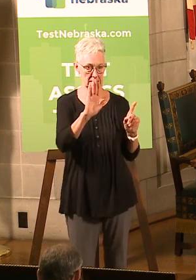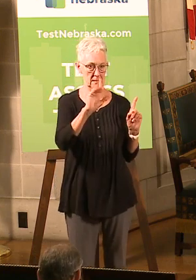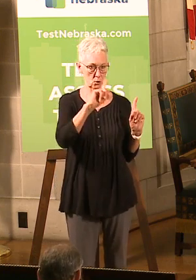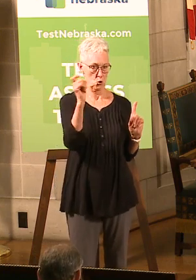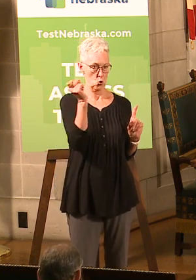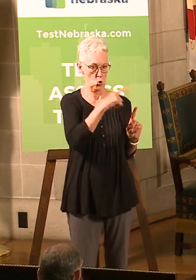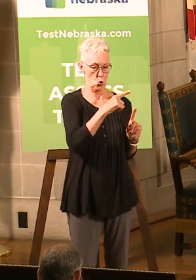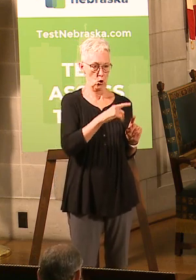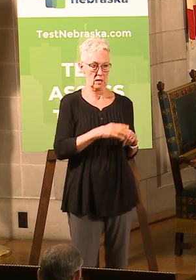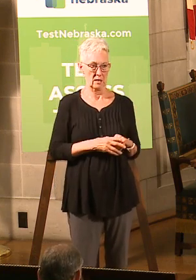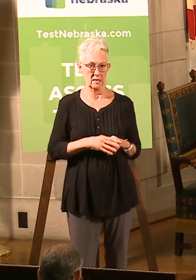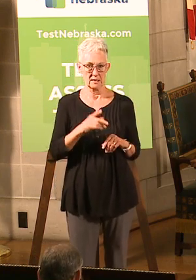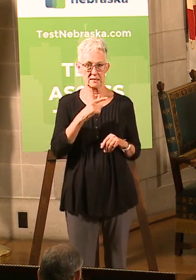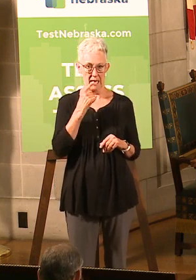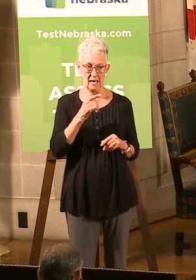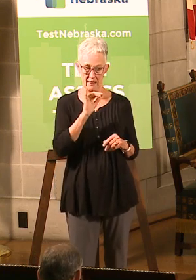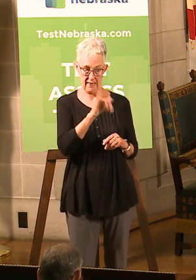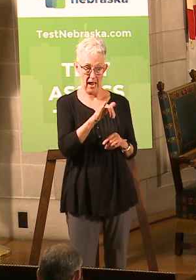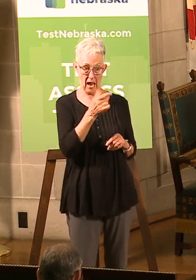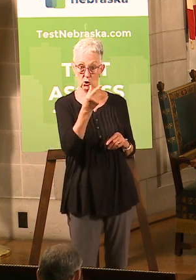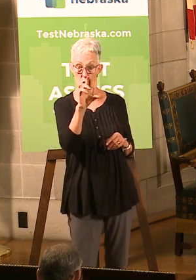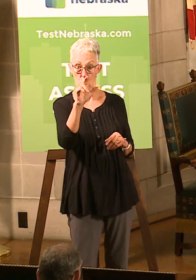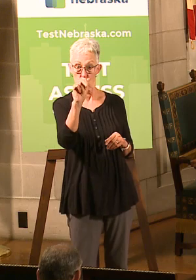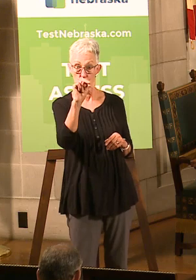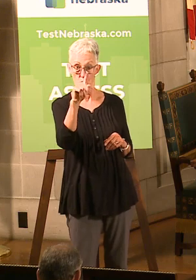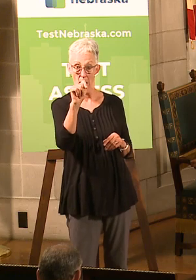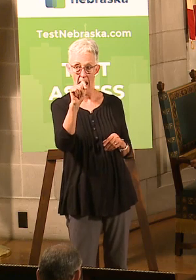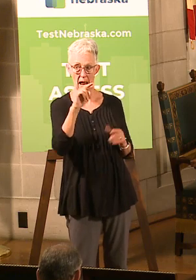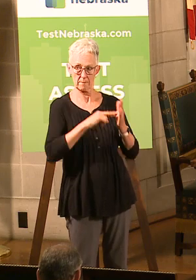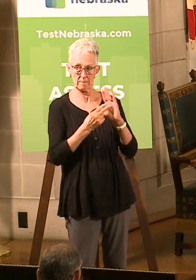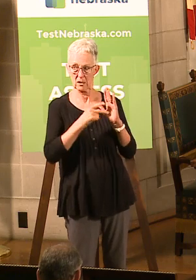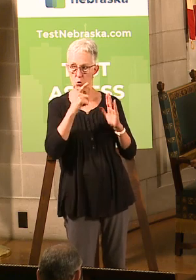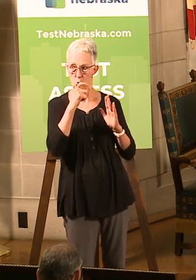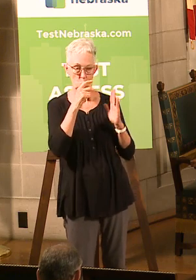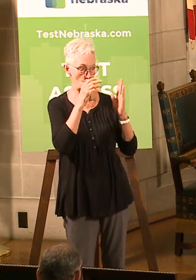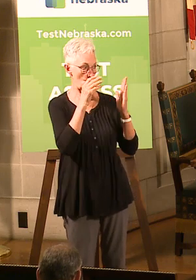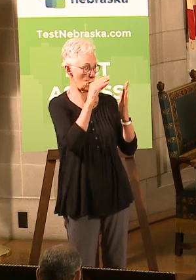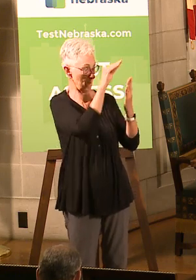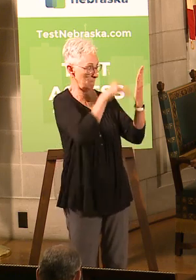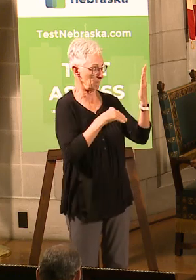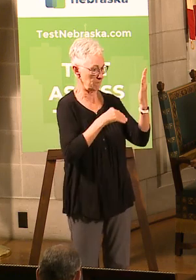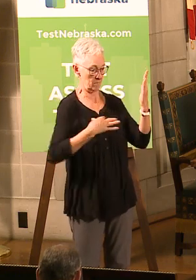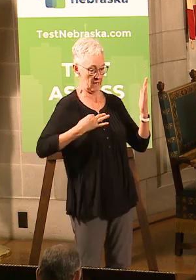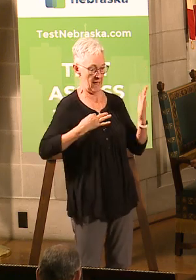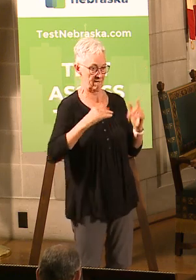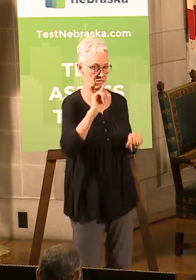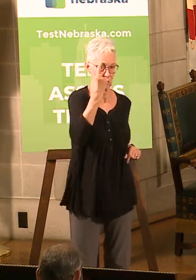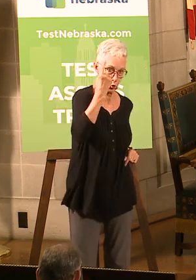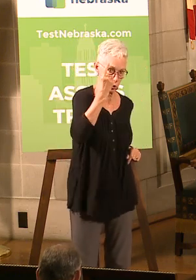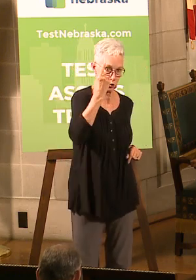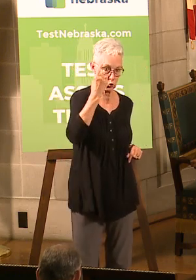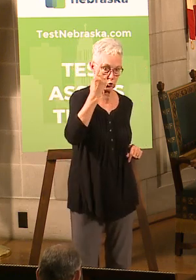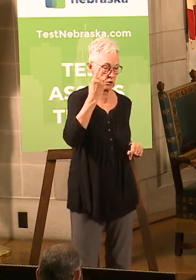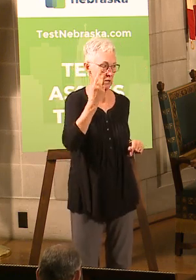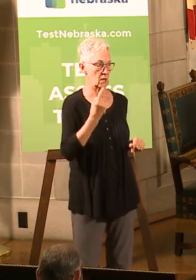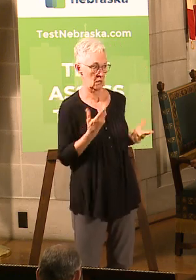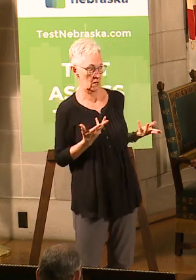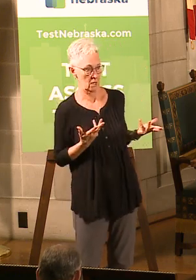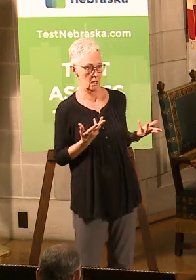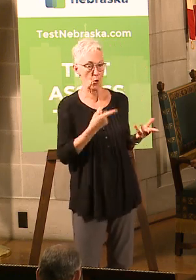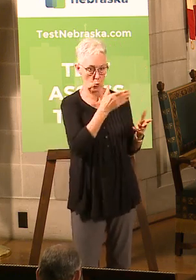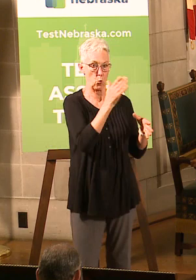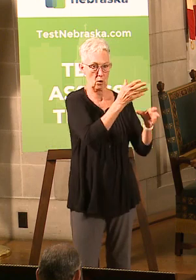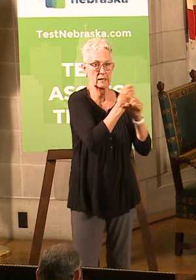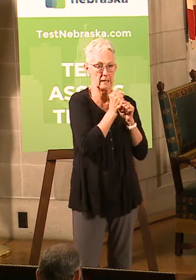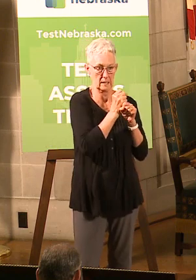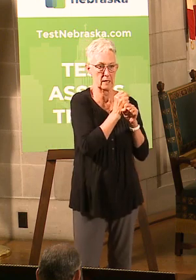is, it's a first-come, first-served basis. How many do we expect to apply and how many can we actually get the $12,000 grants to? Well, on